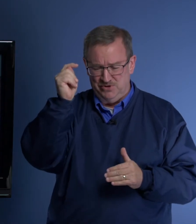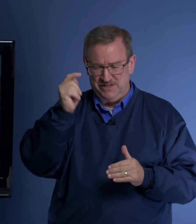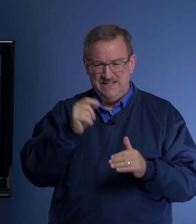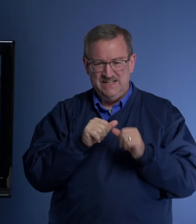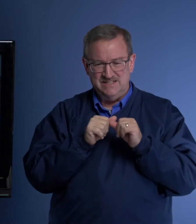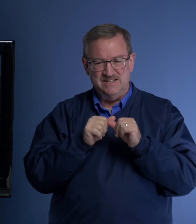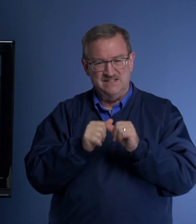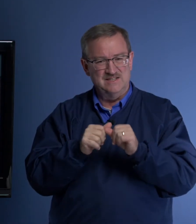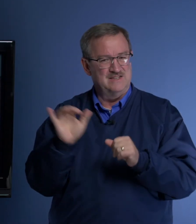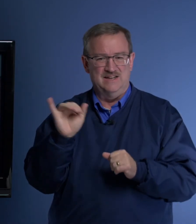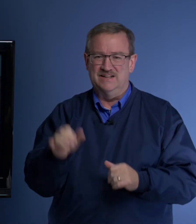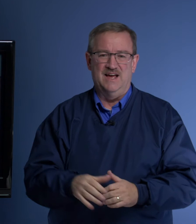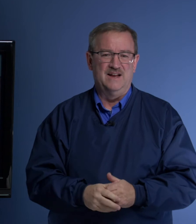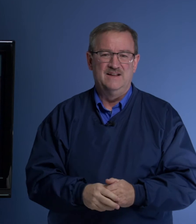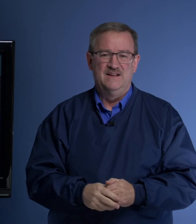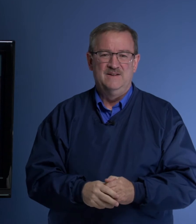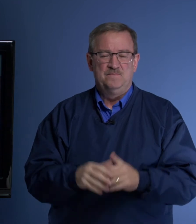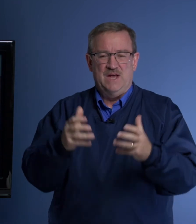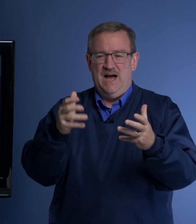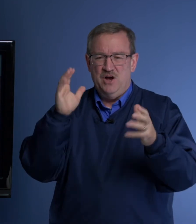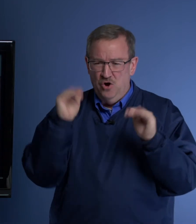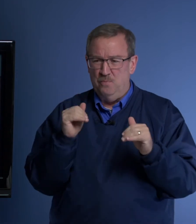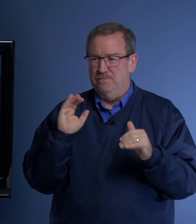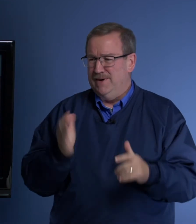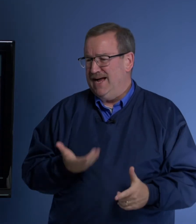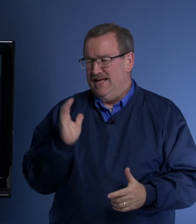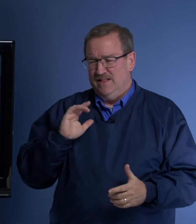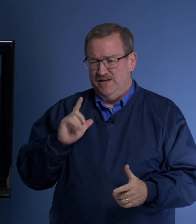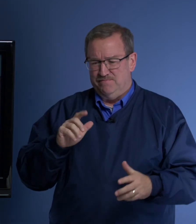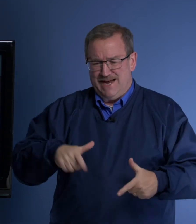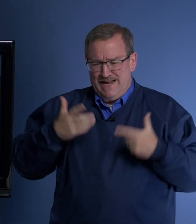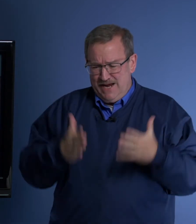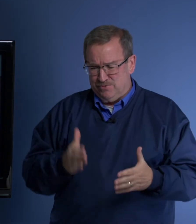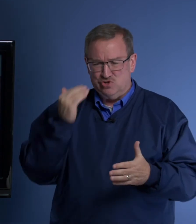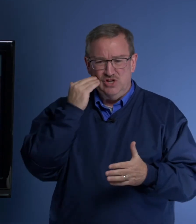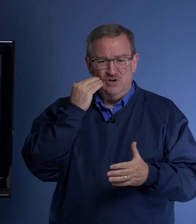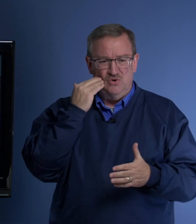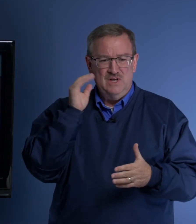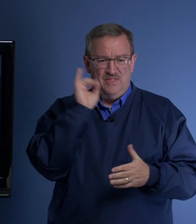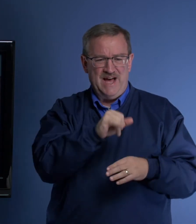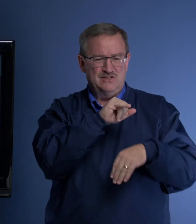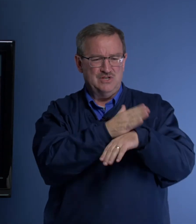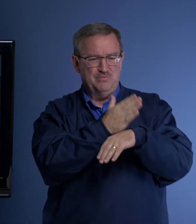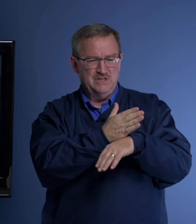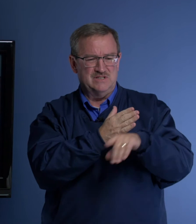is consistent like that. I hope my, that my neighbors know that Jim Braceland,